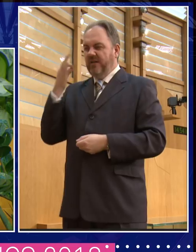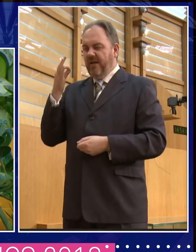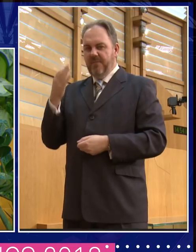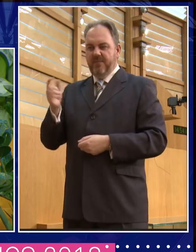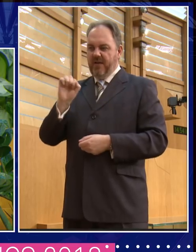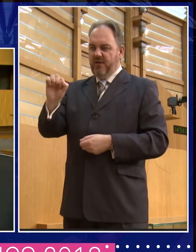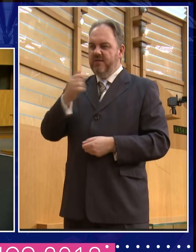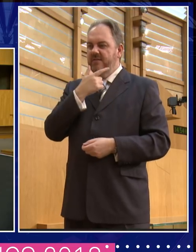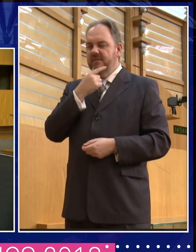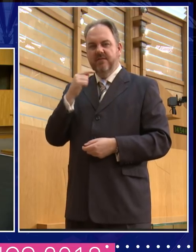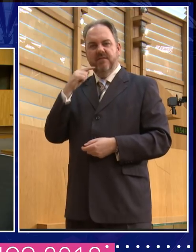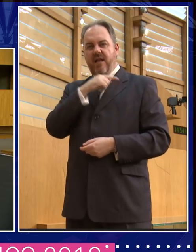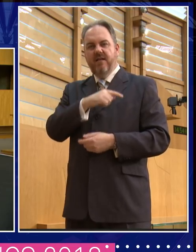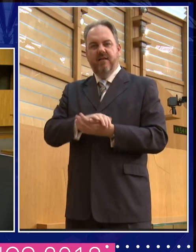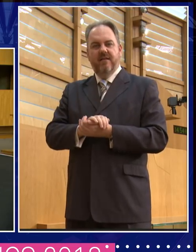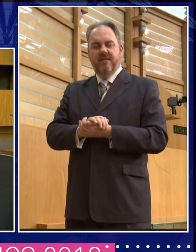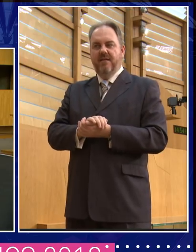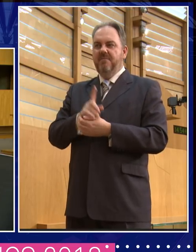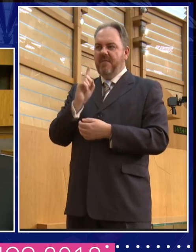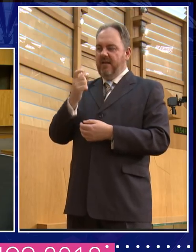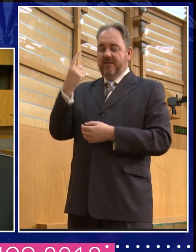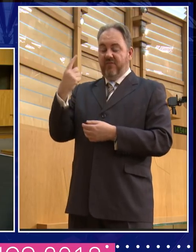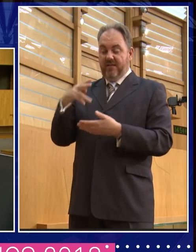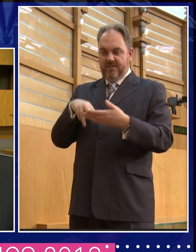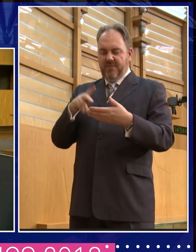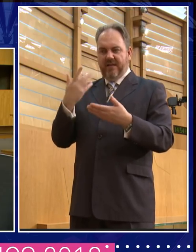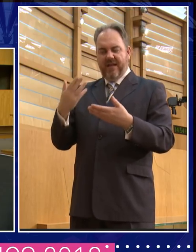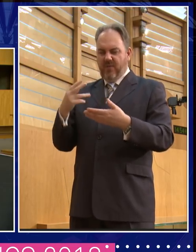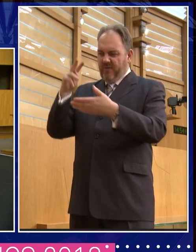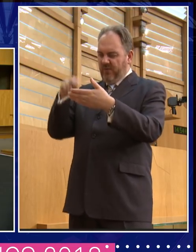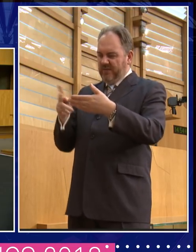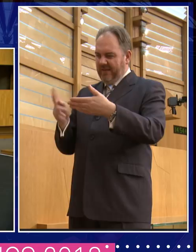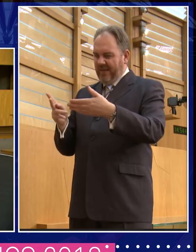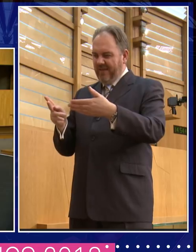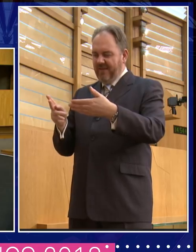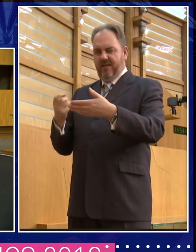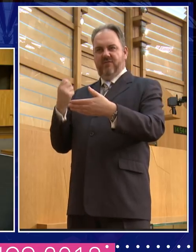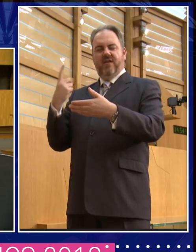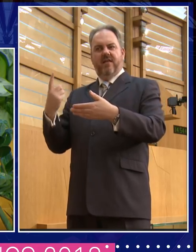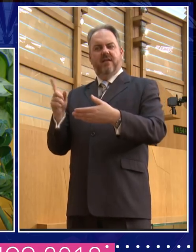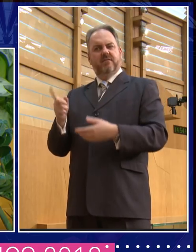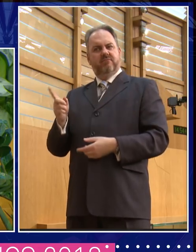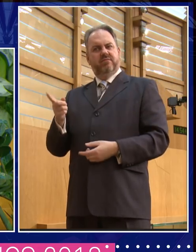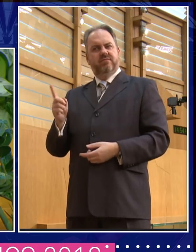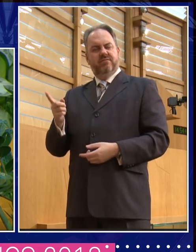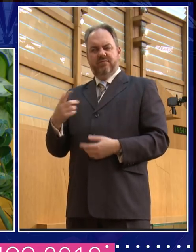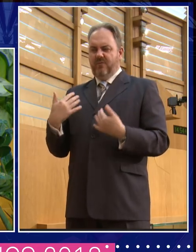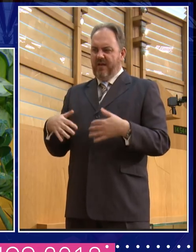And so it makes you see different things. Uh, it's not necessarily right. You know, there isn't, it's not that we're going to kind of get